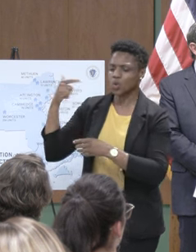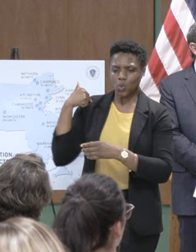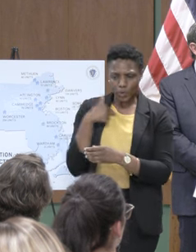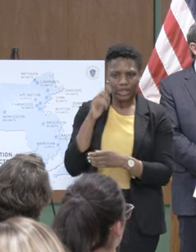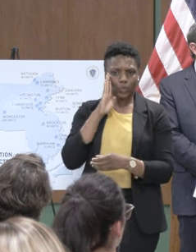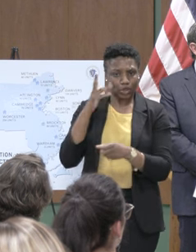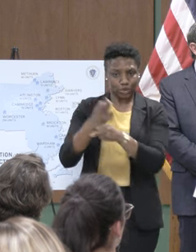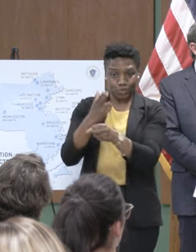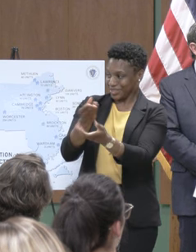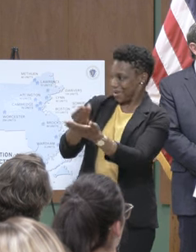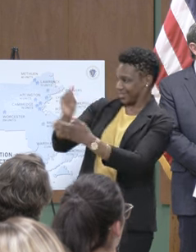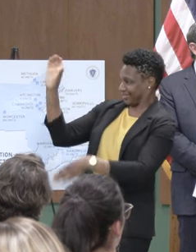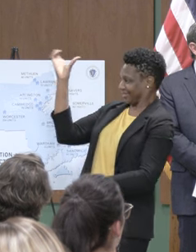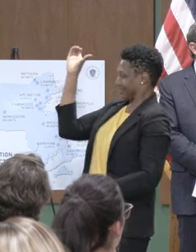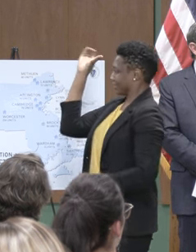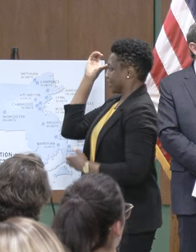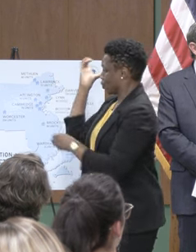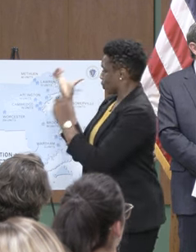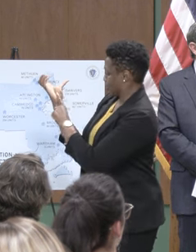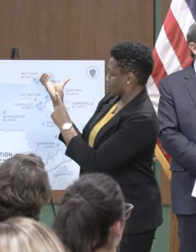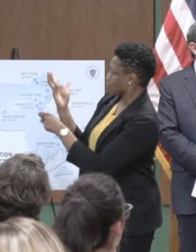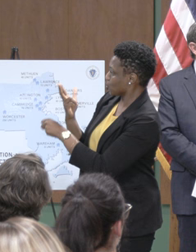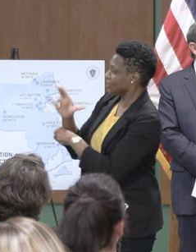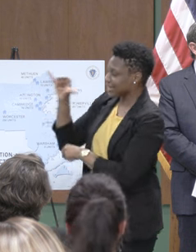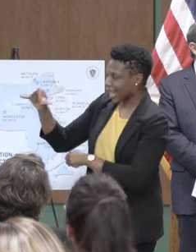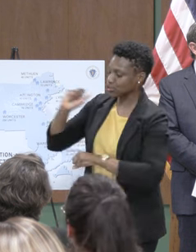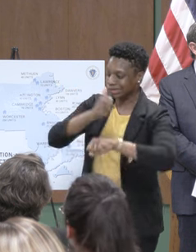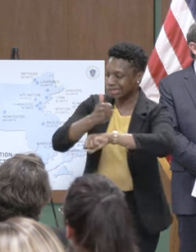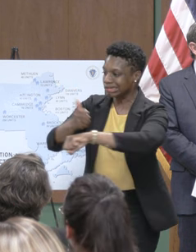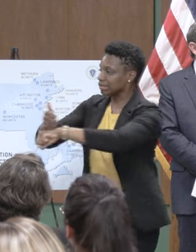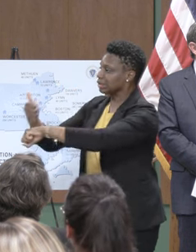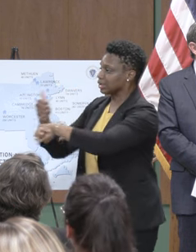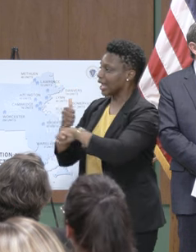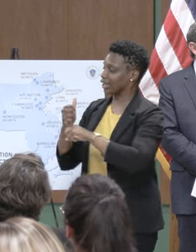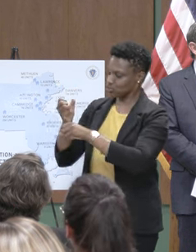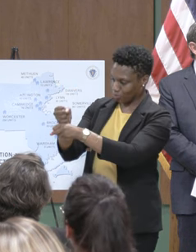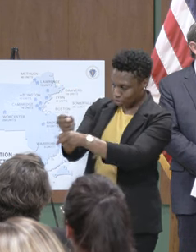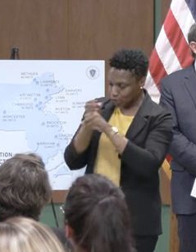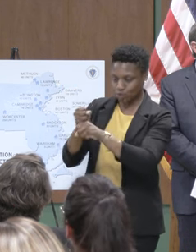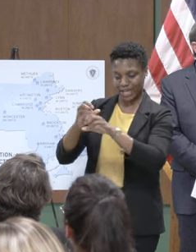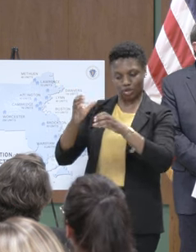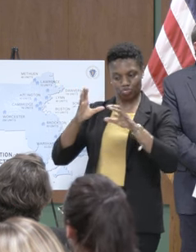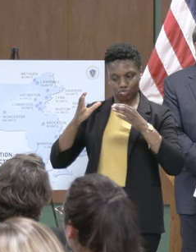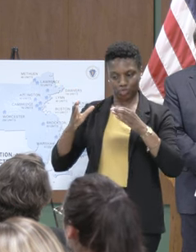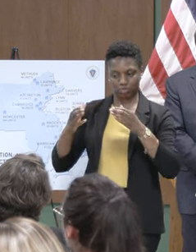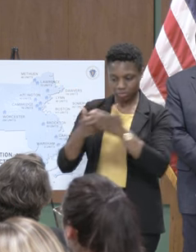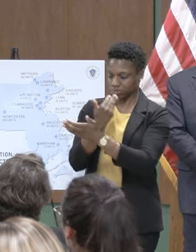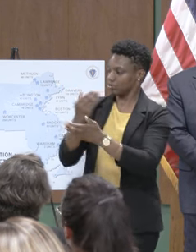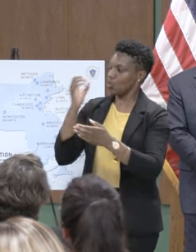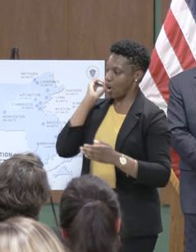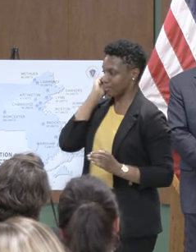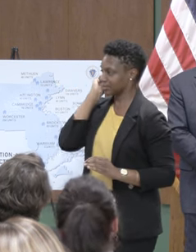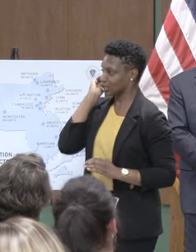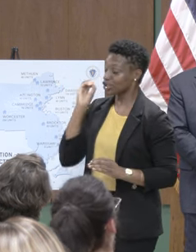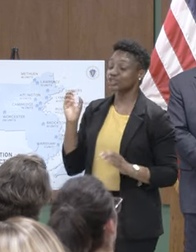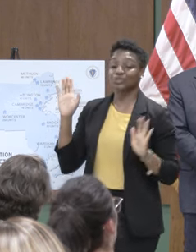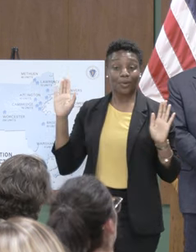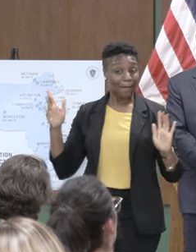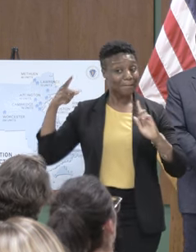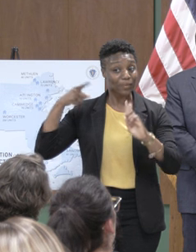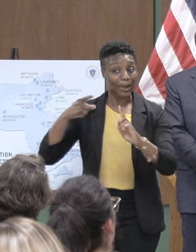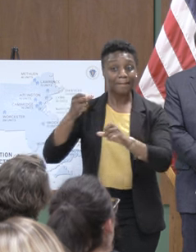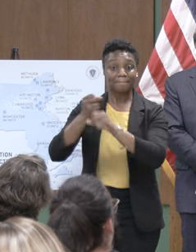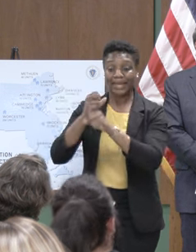actual dough to get things online and produced so let's make massachusetts